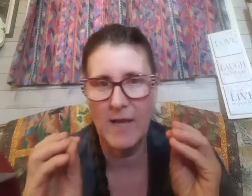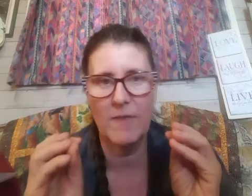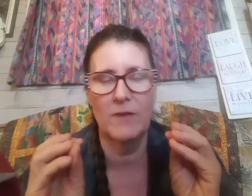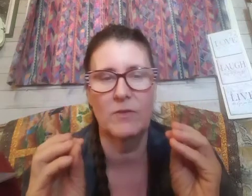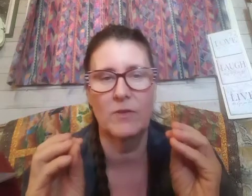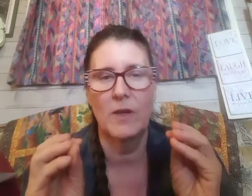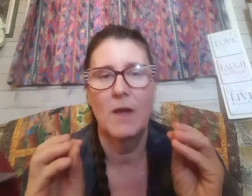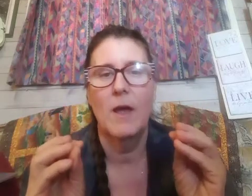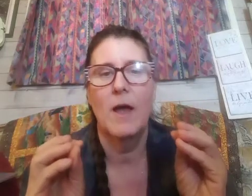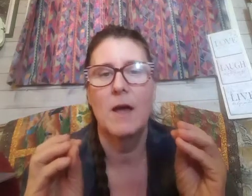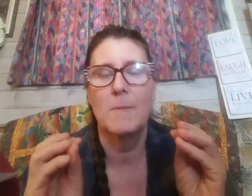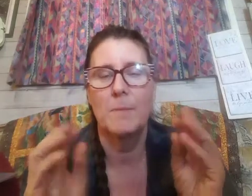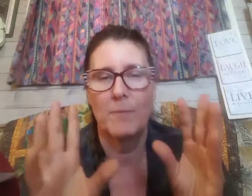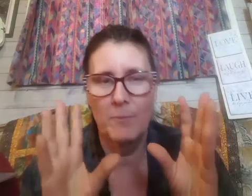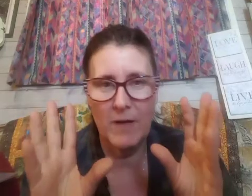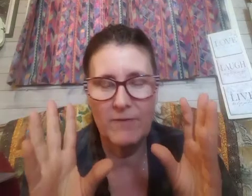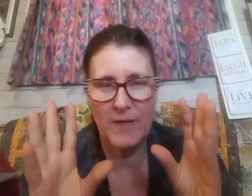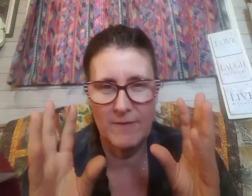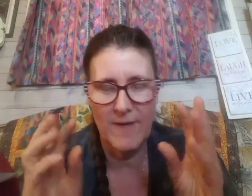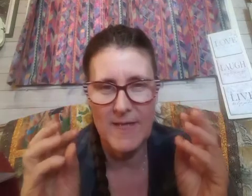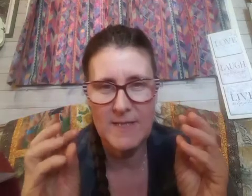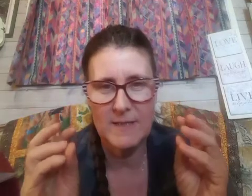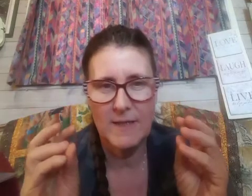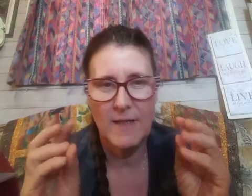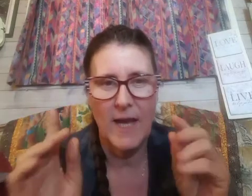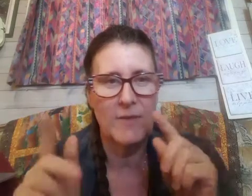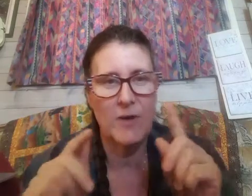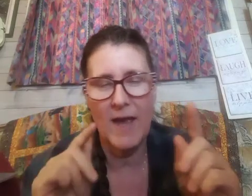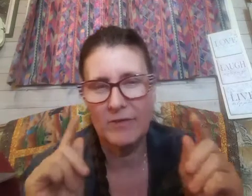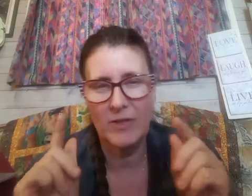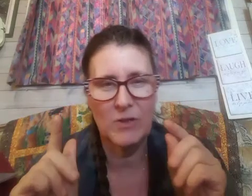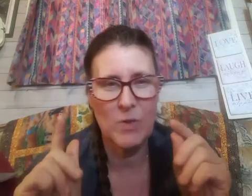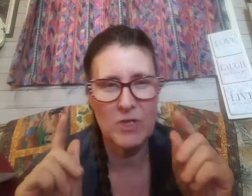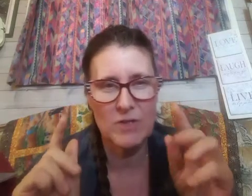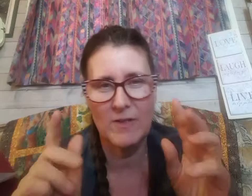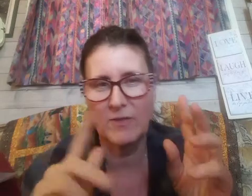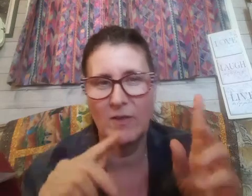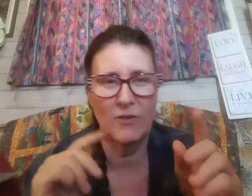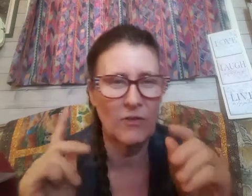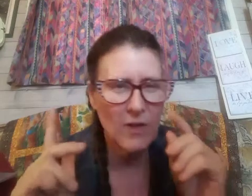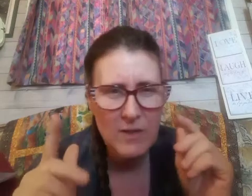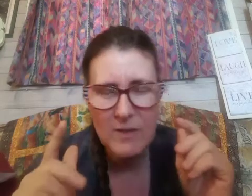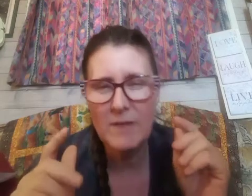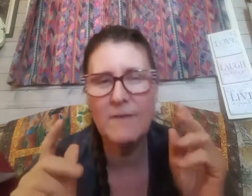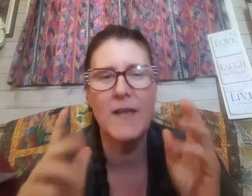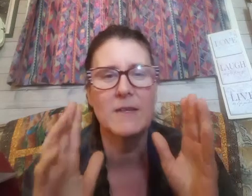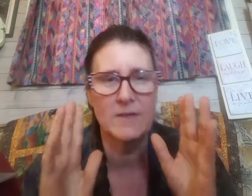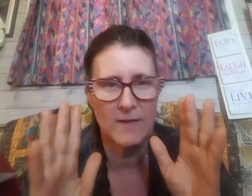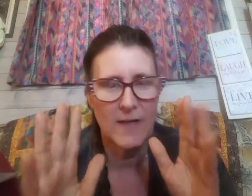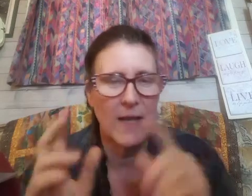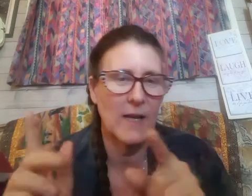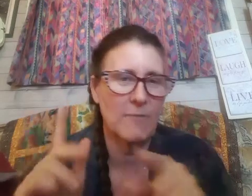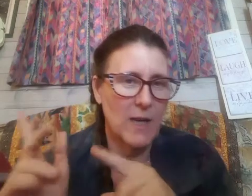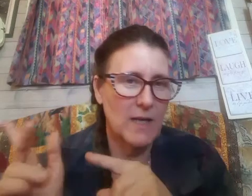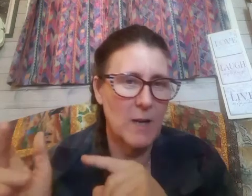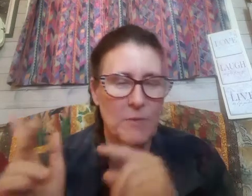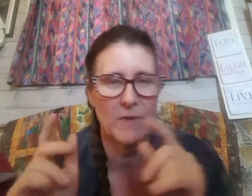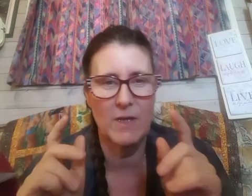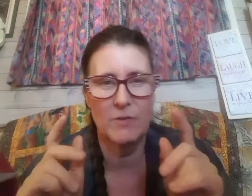at this mud flood event and they're asking the question is it a cyclical event and I've made a couple videos